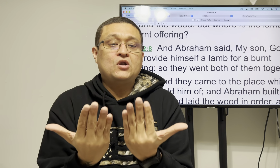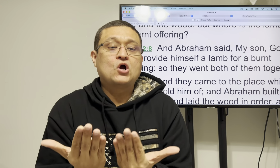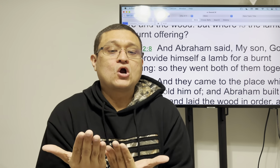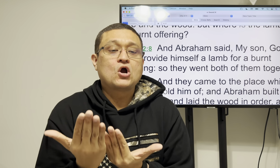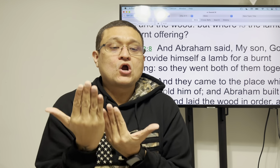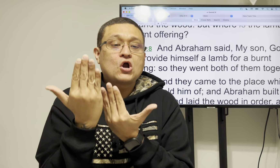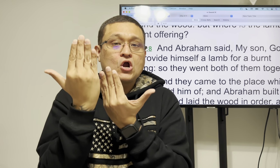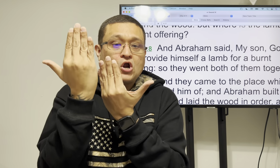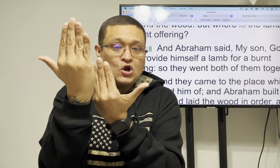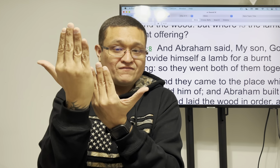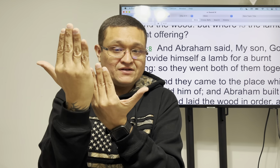a burnt offering